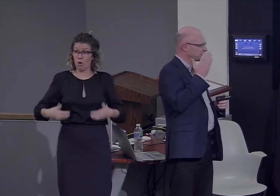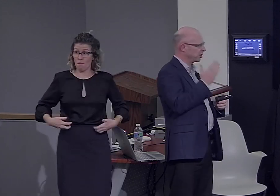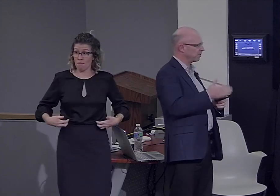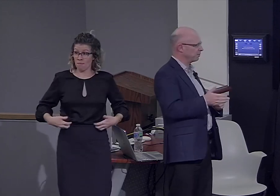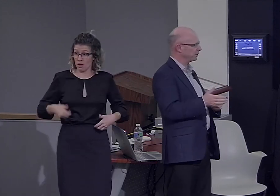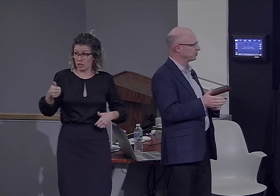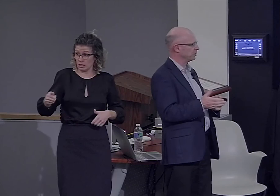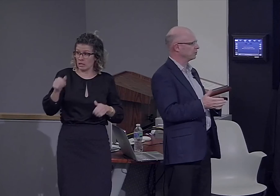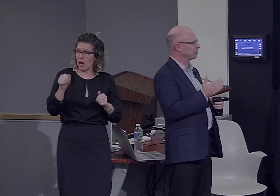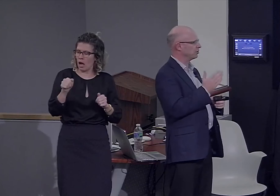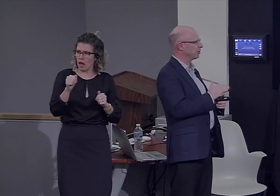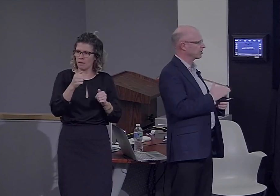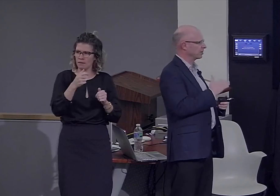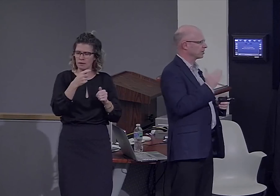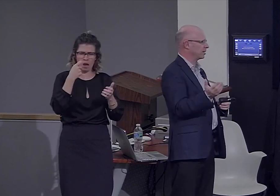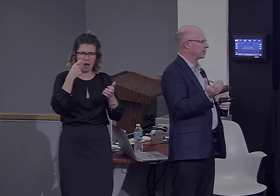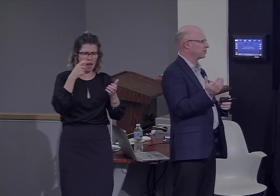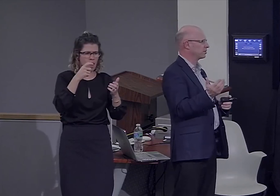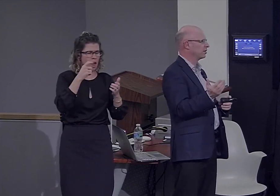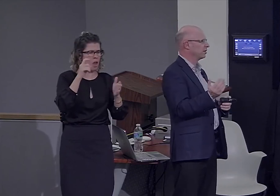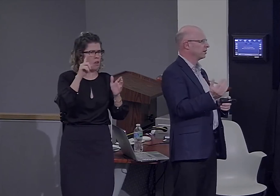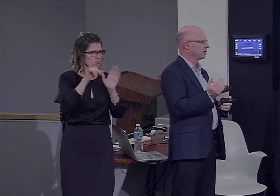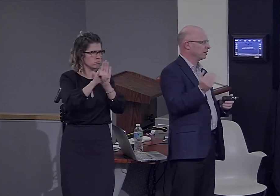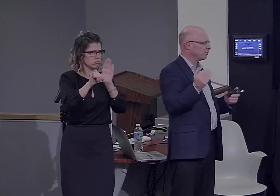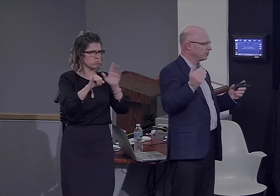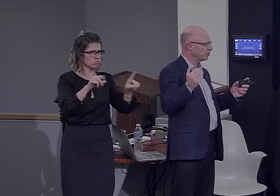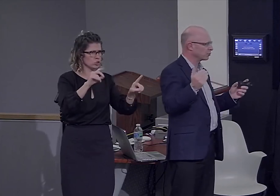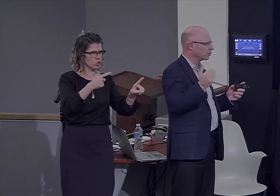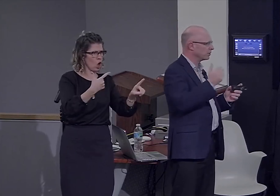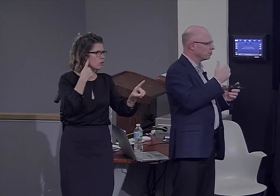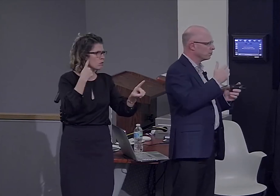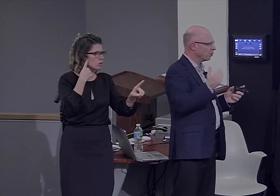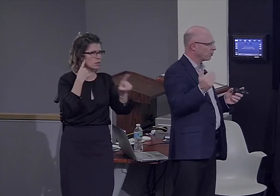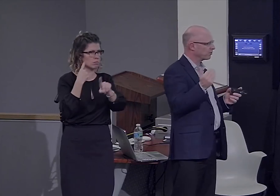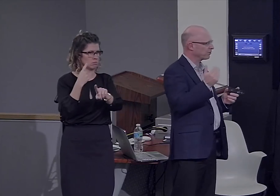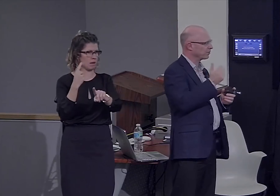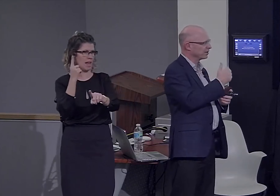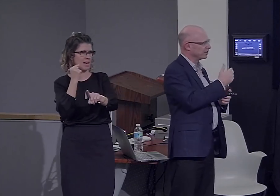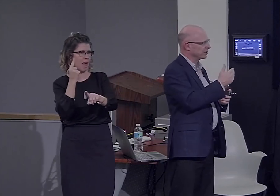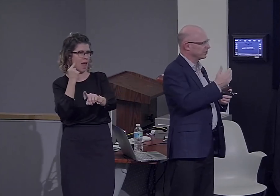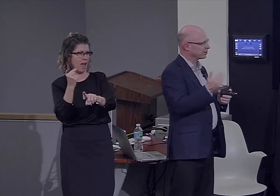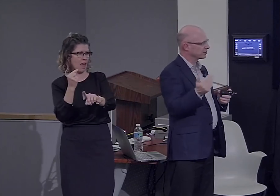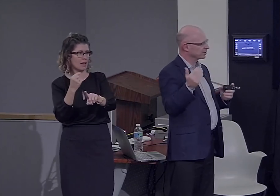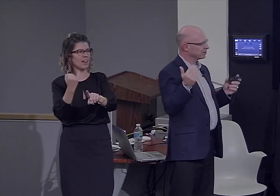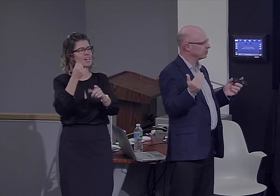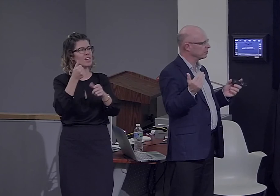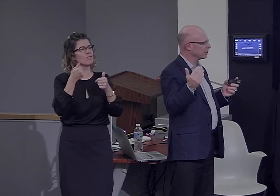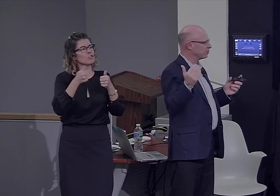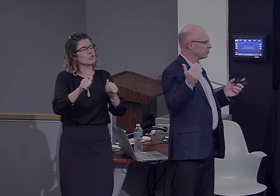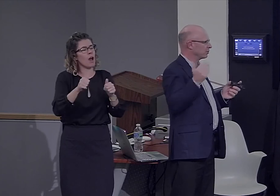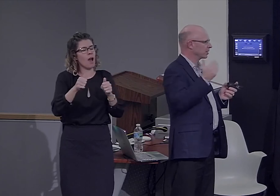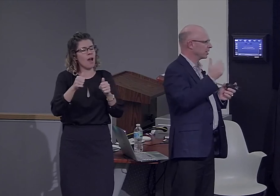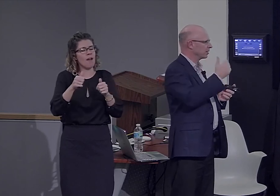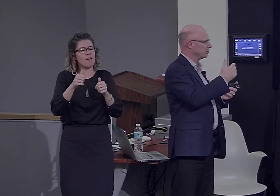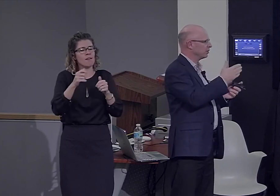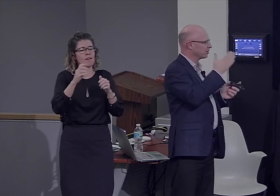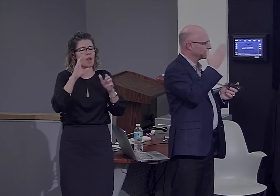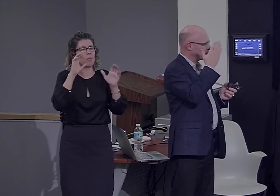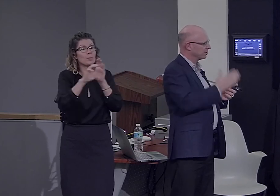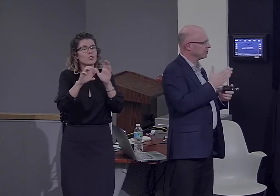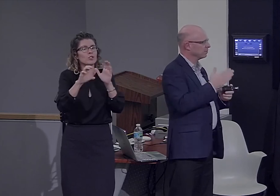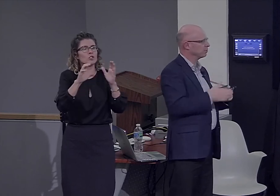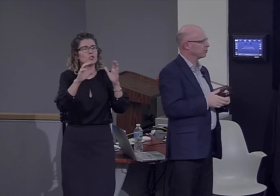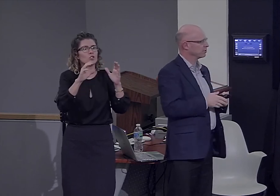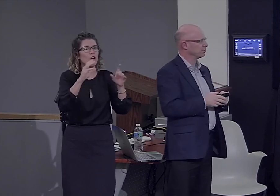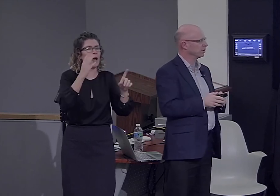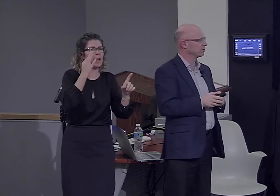the sharp boundary between dogs and cats. And even if you morph an image between a cat and a dog, they